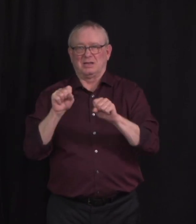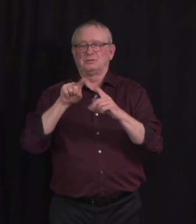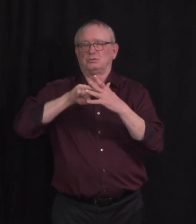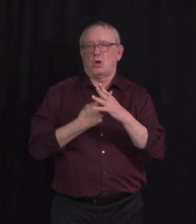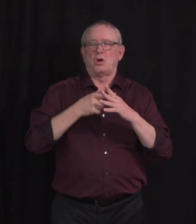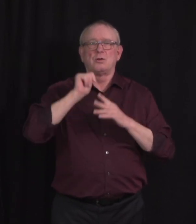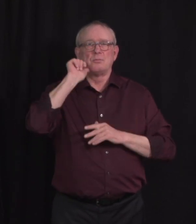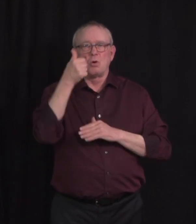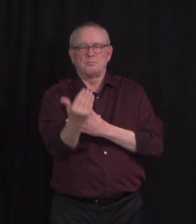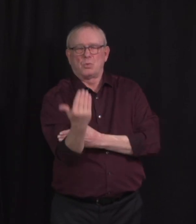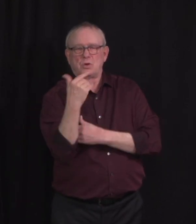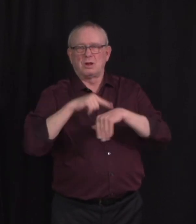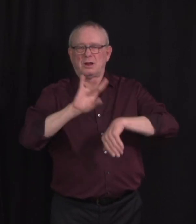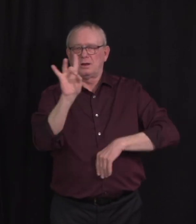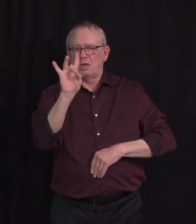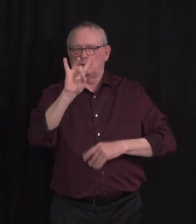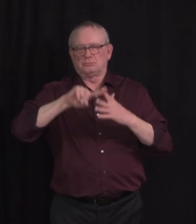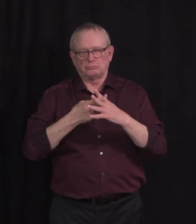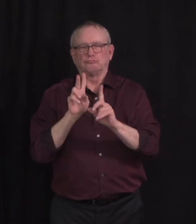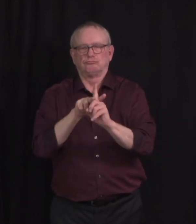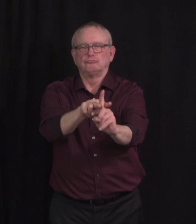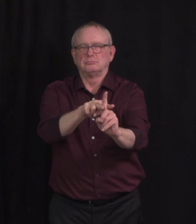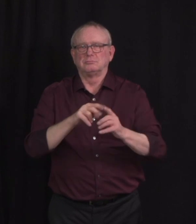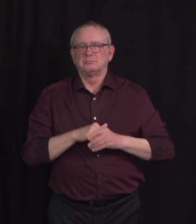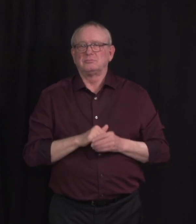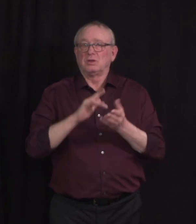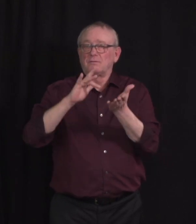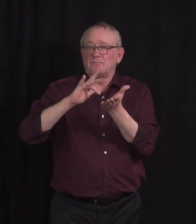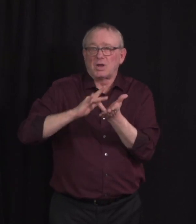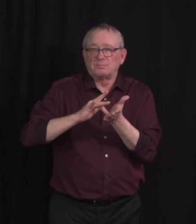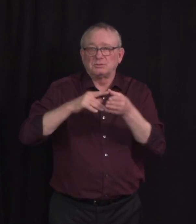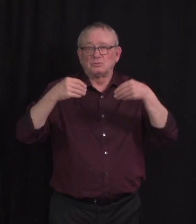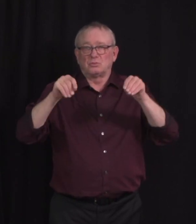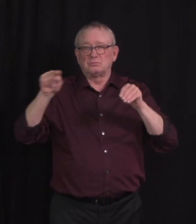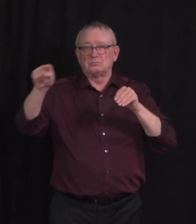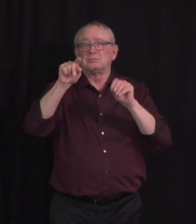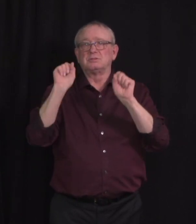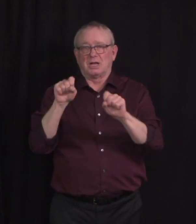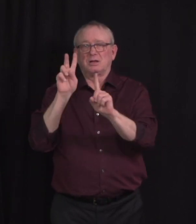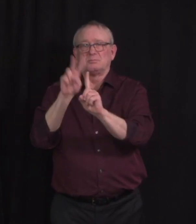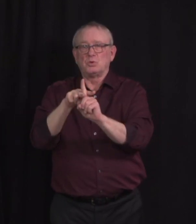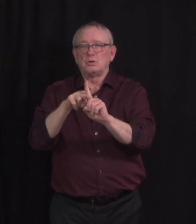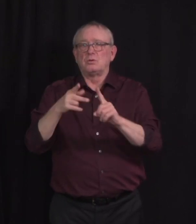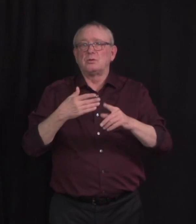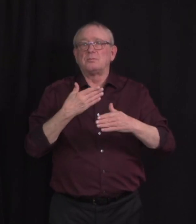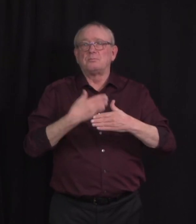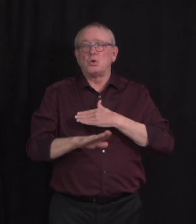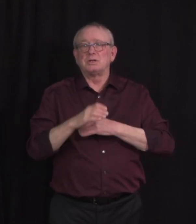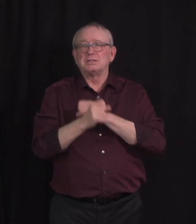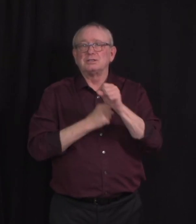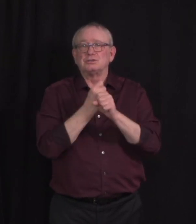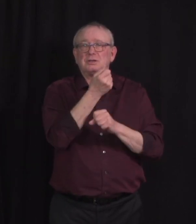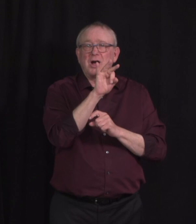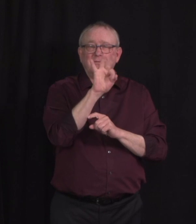Pharmacies continue to book appointments for everyone born in 1956 or earlier. Please be patient as all